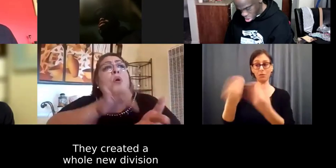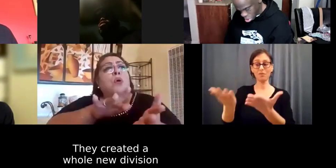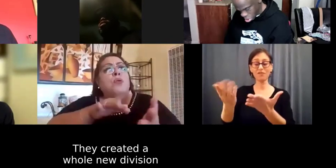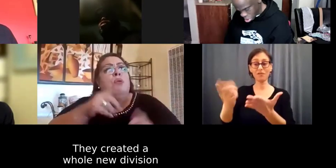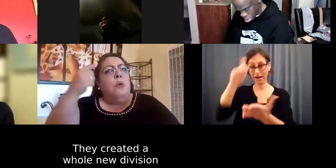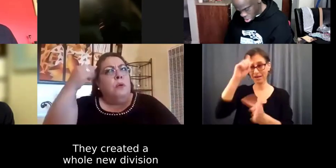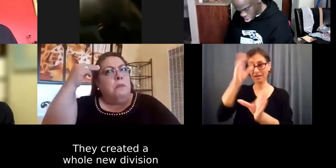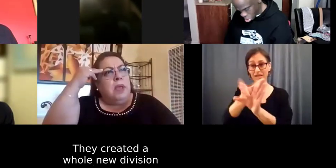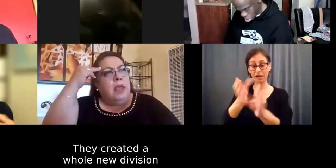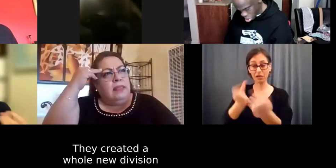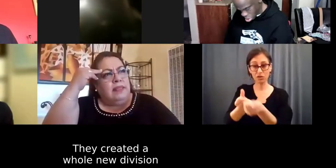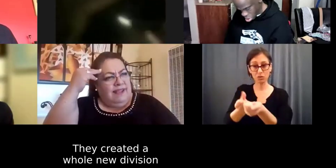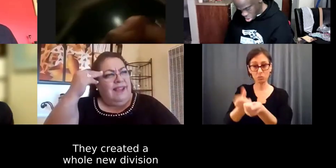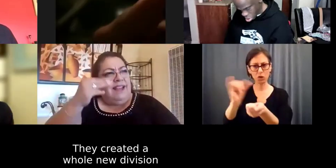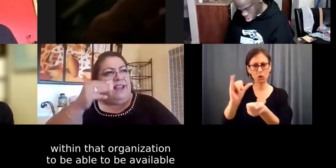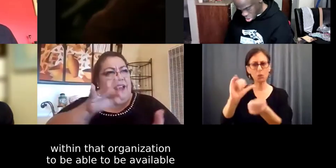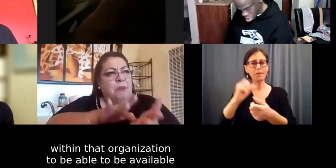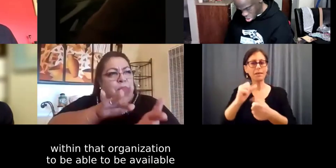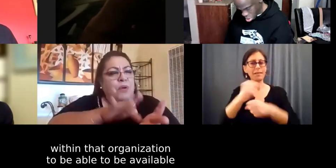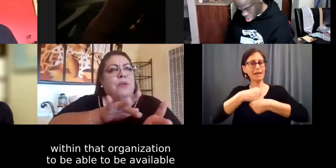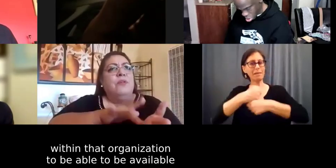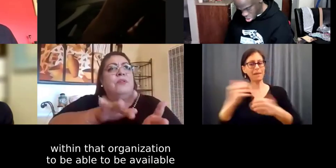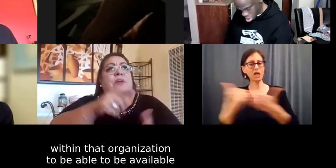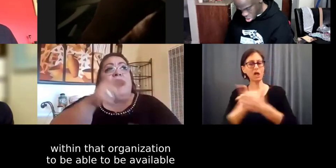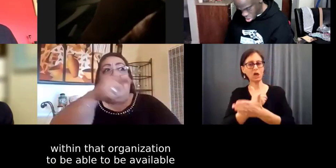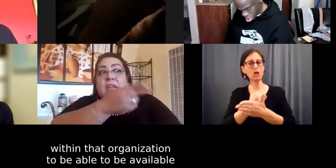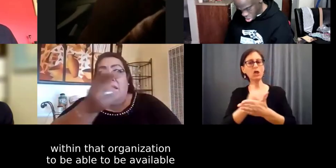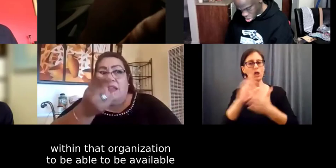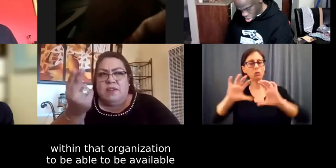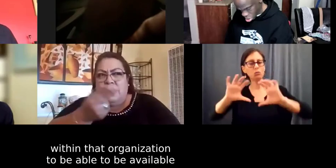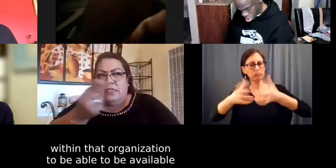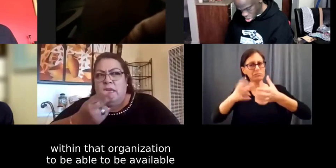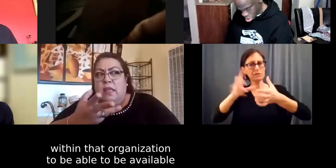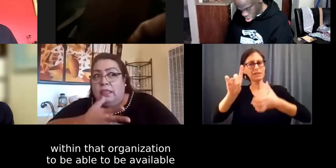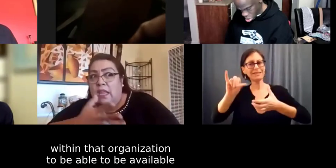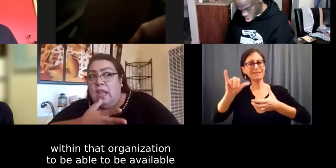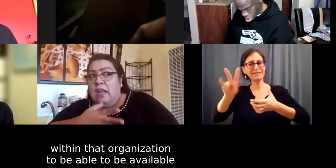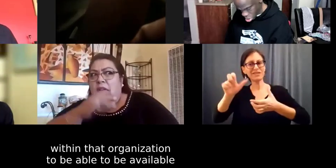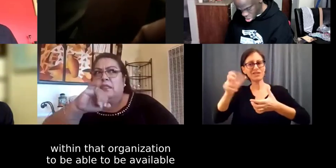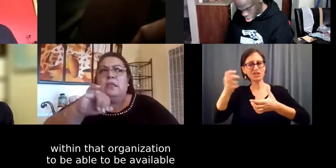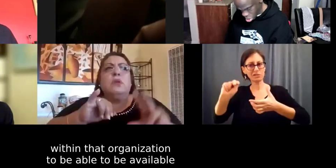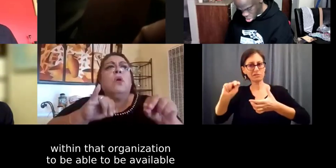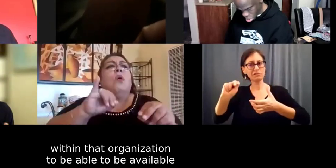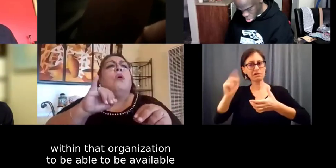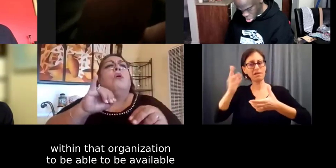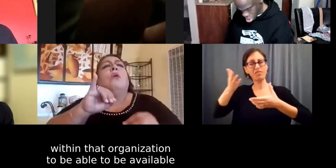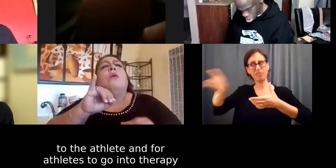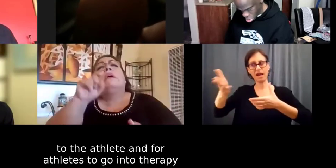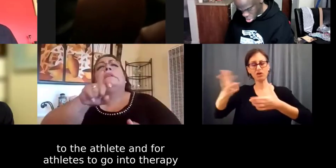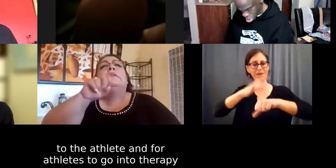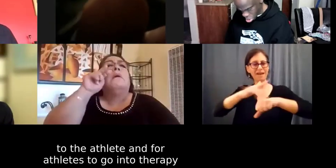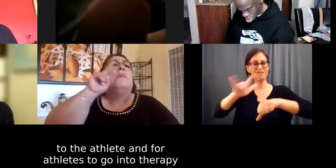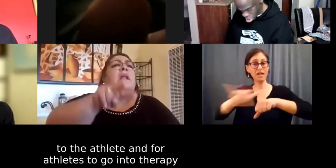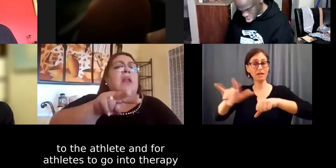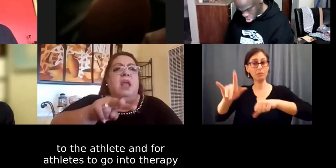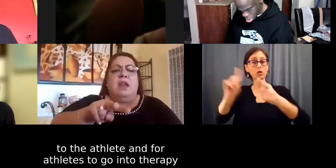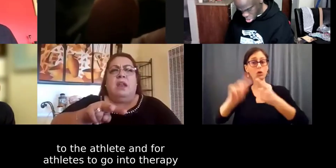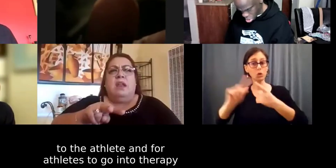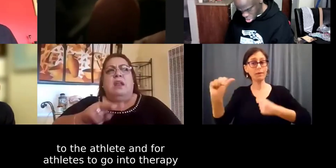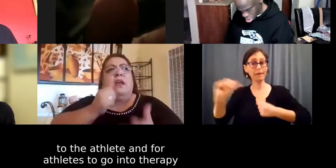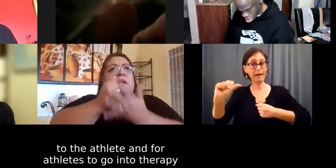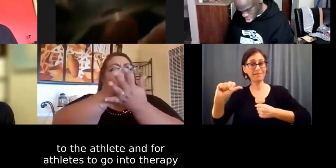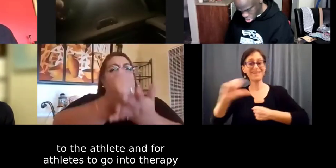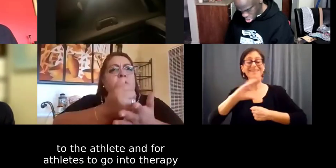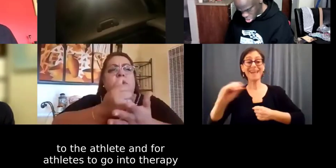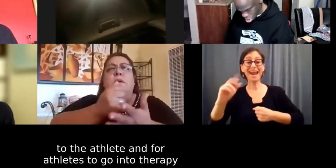they created a whole new division within that organization to be able to be available to the athletes and